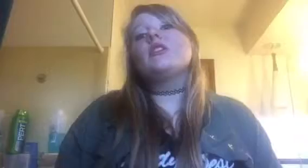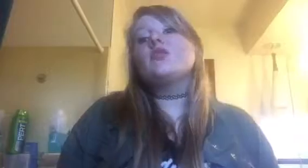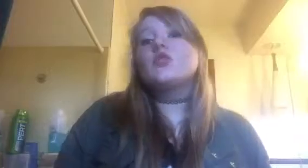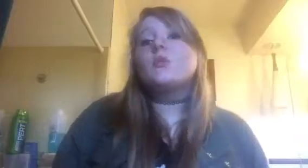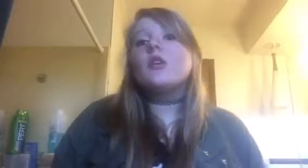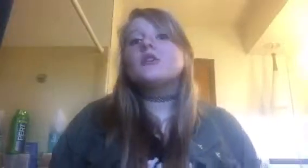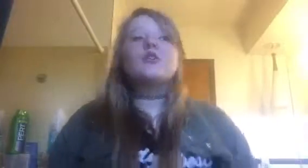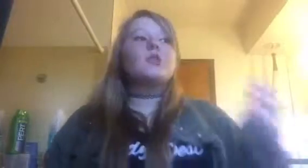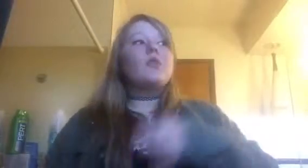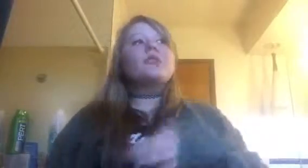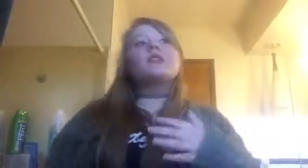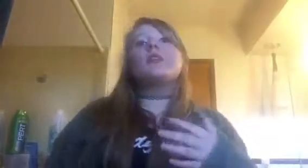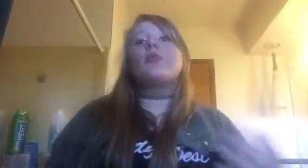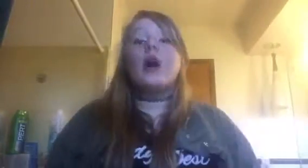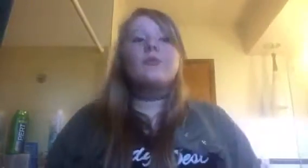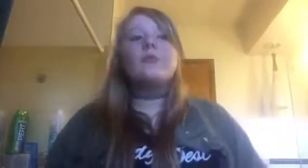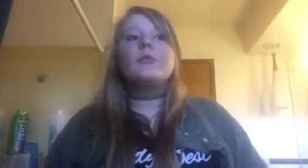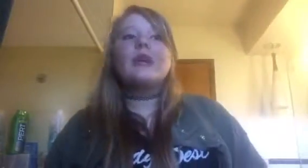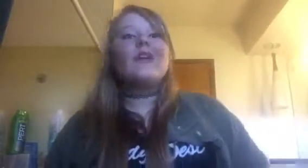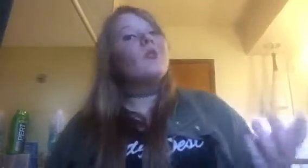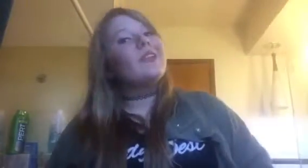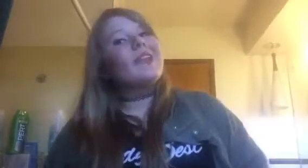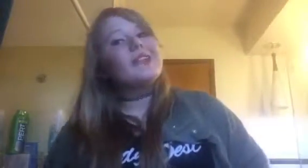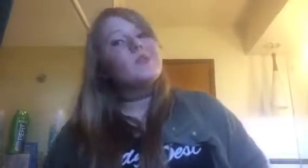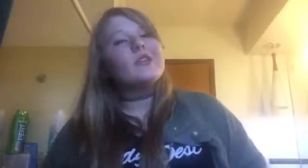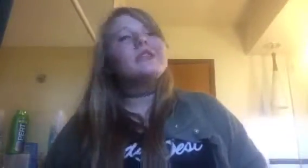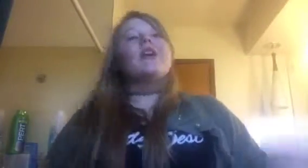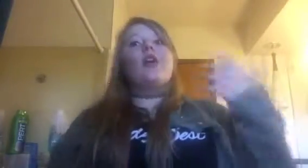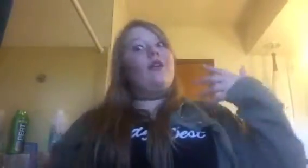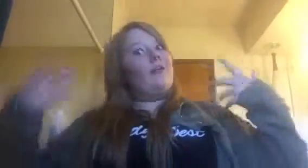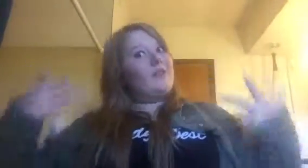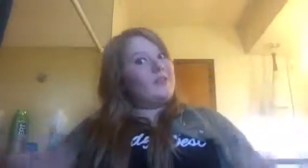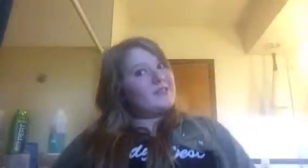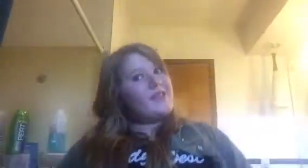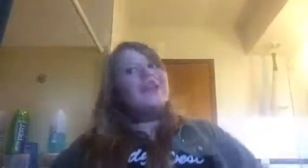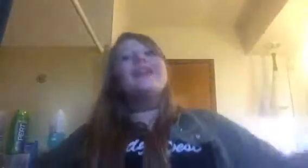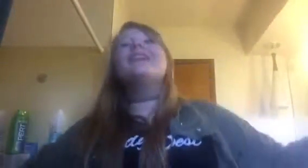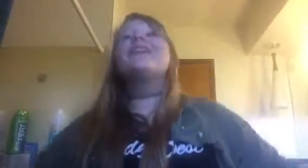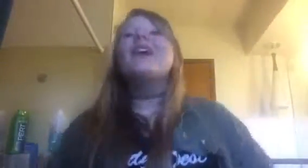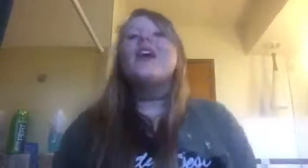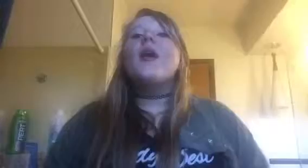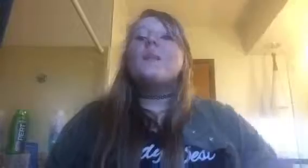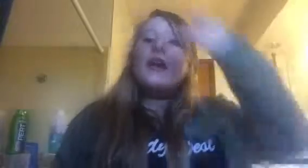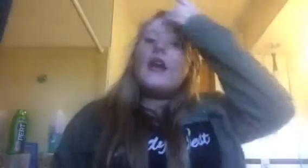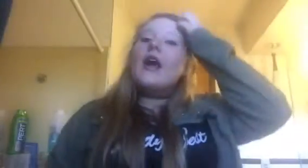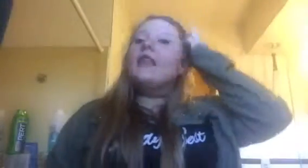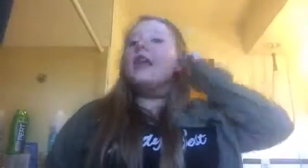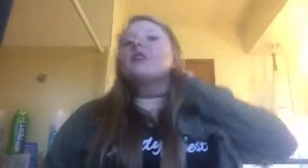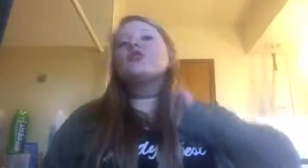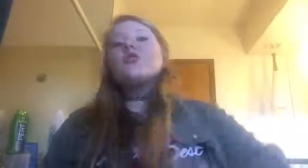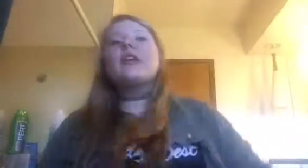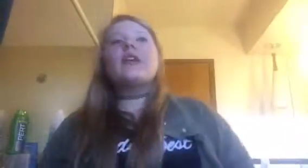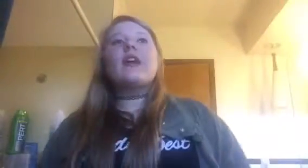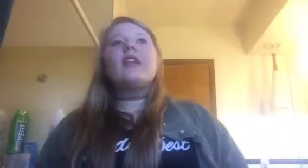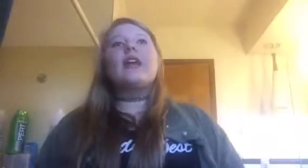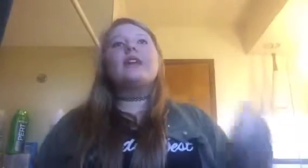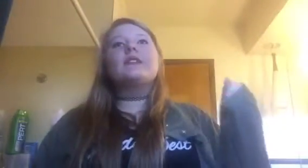really do sports, so sports isn't a problem for me. I don't really like sports, obviously. But I like doing, I like